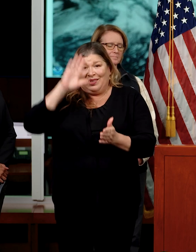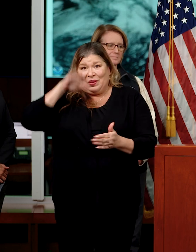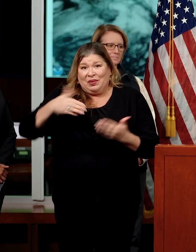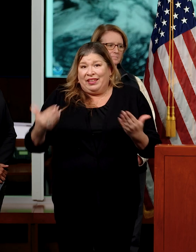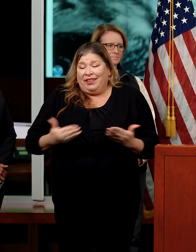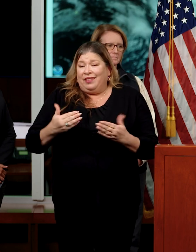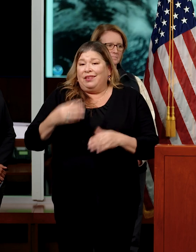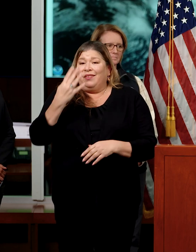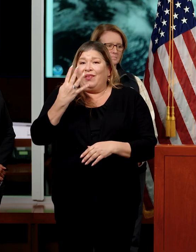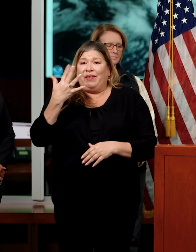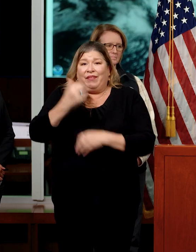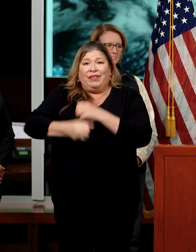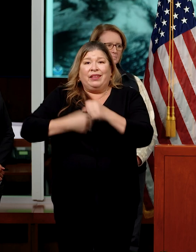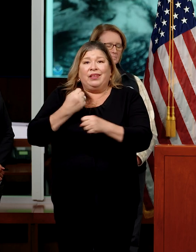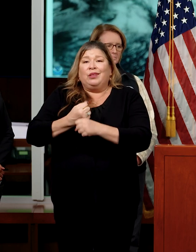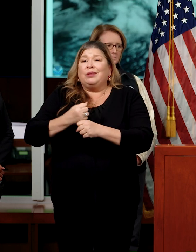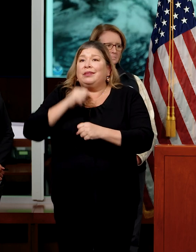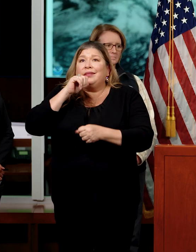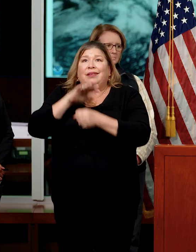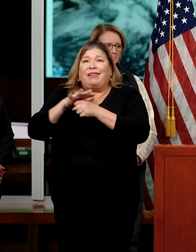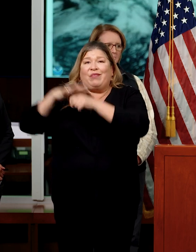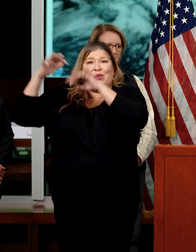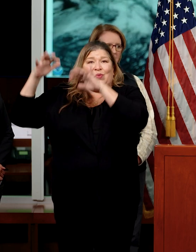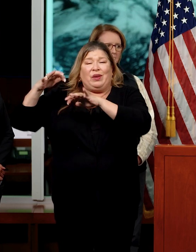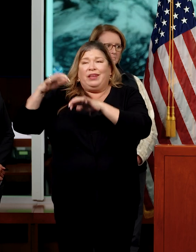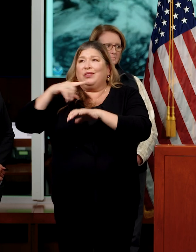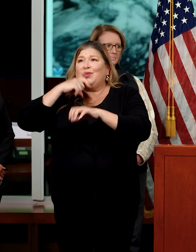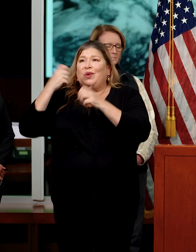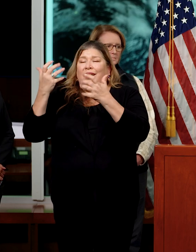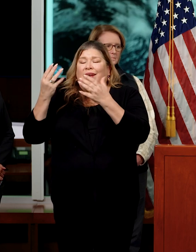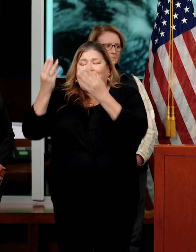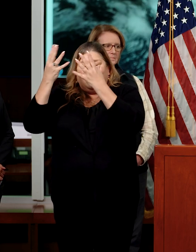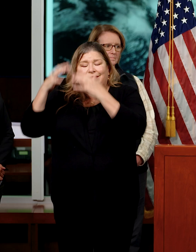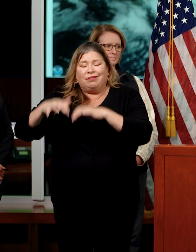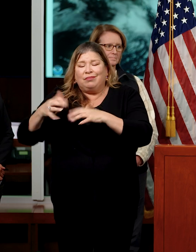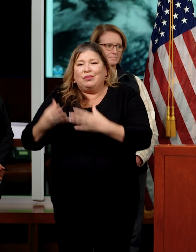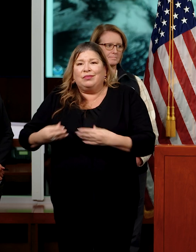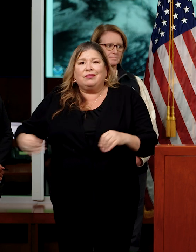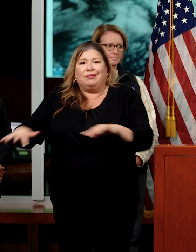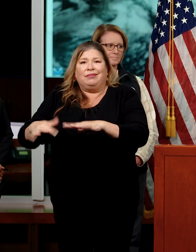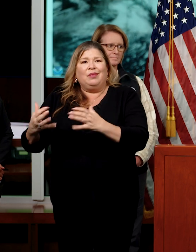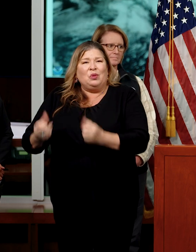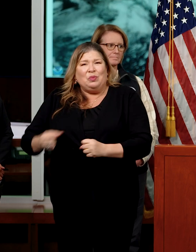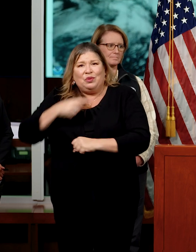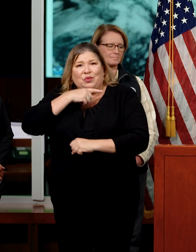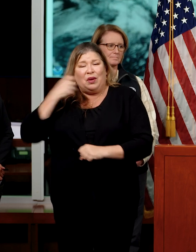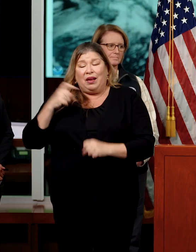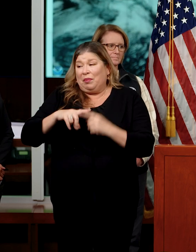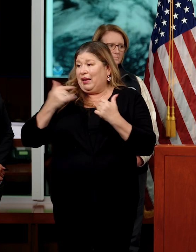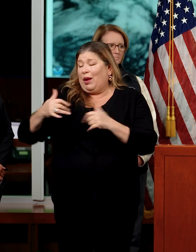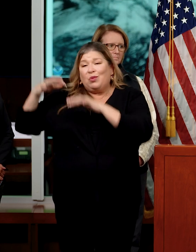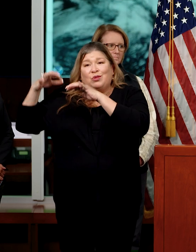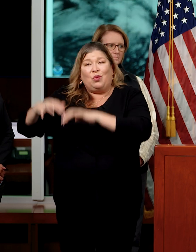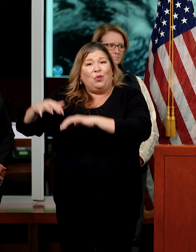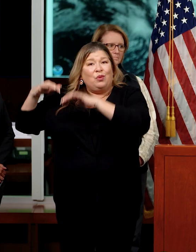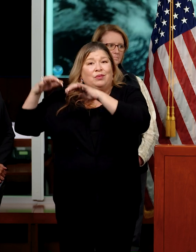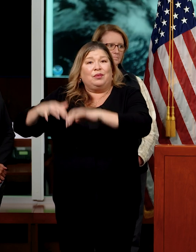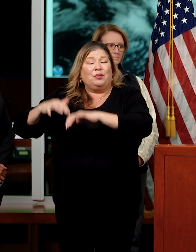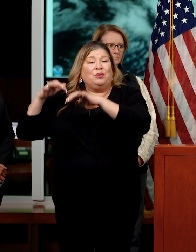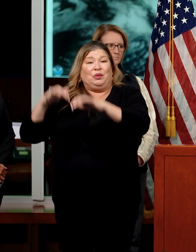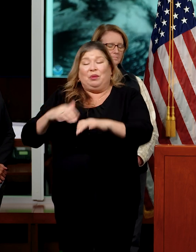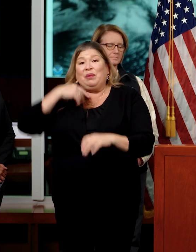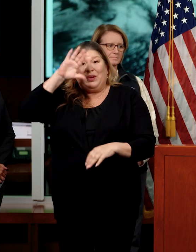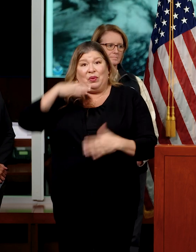four or five years of drought while we've had storm after storm after storm. I will tell you, even